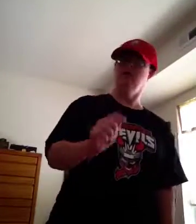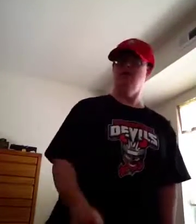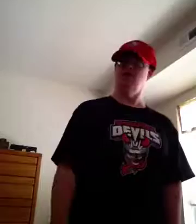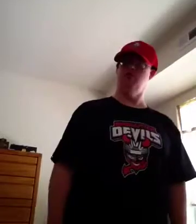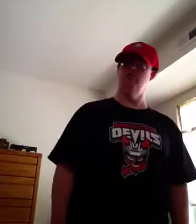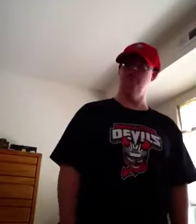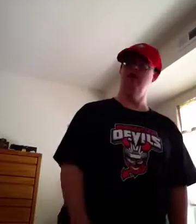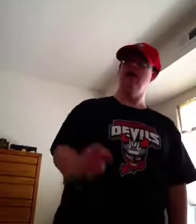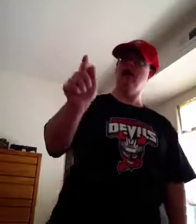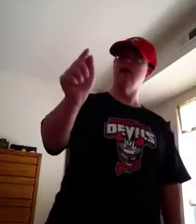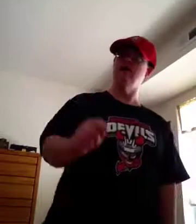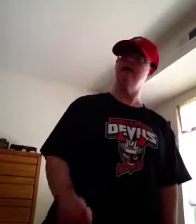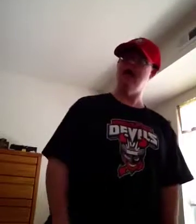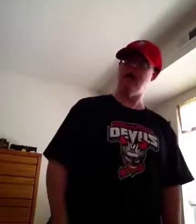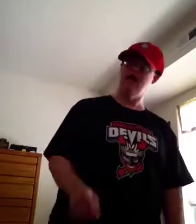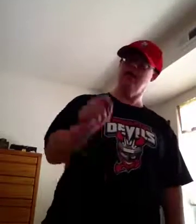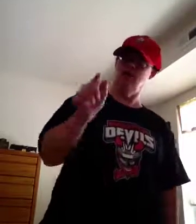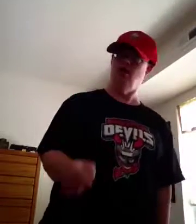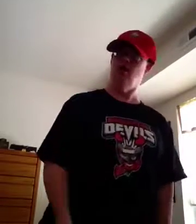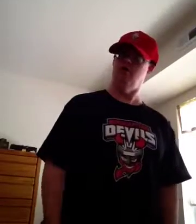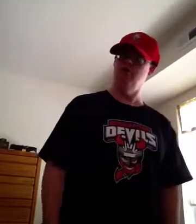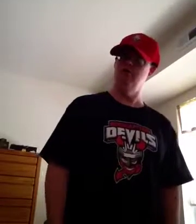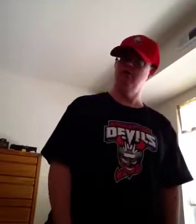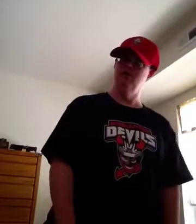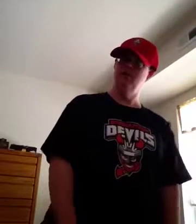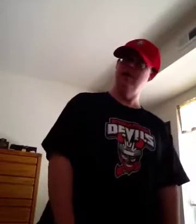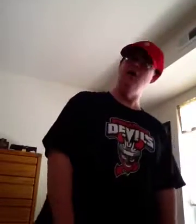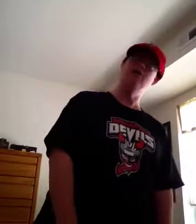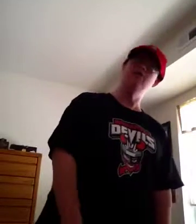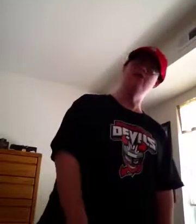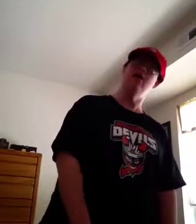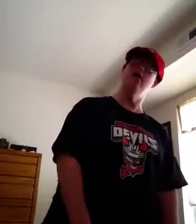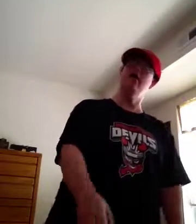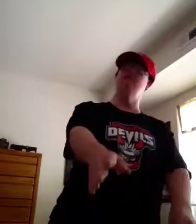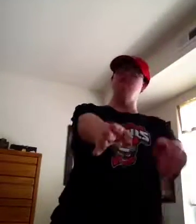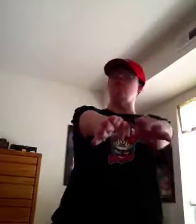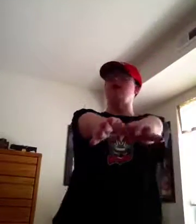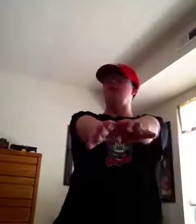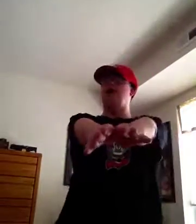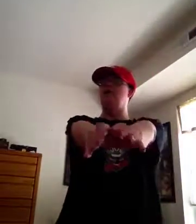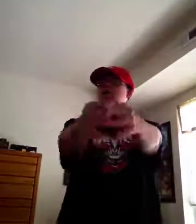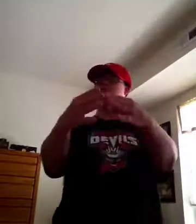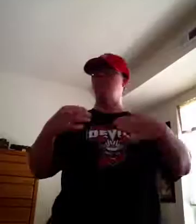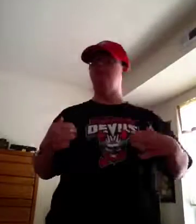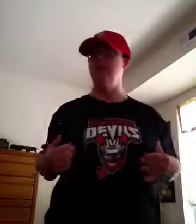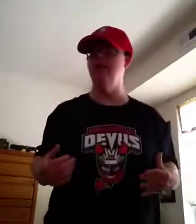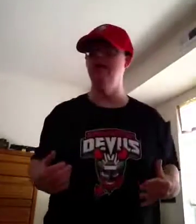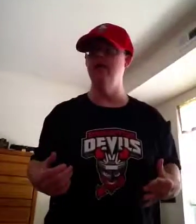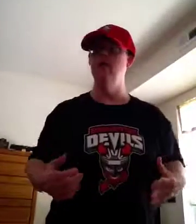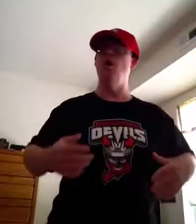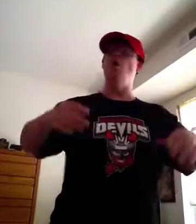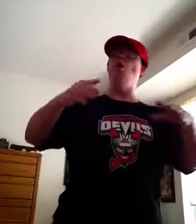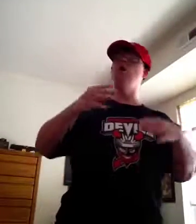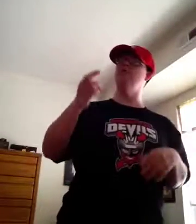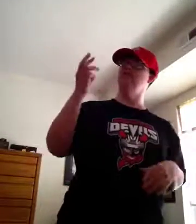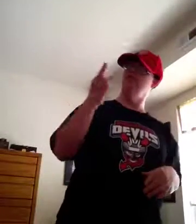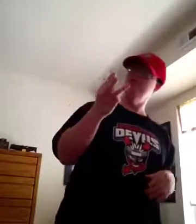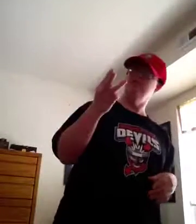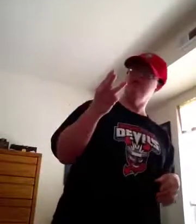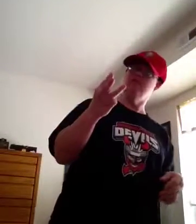awesome. Adirondack is awesome. Now, if you are not done with me, all of these three teams